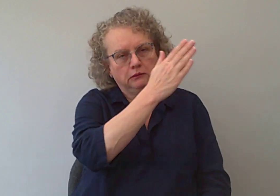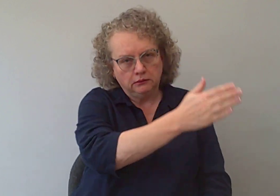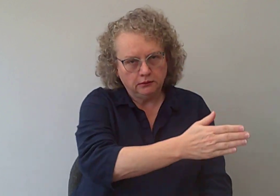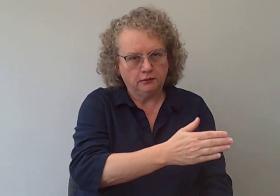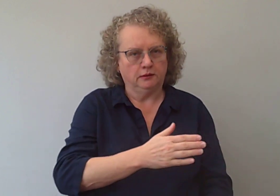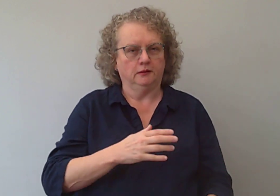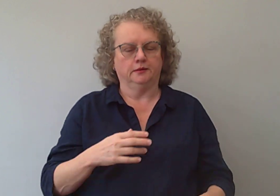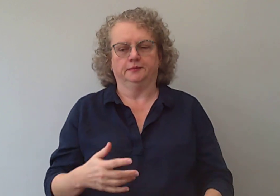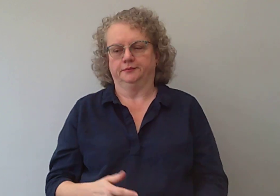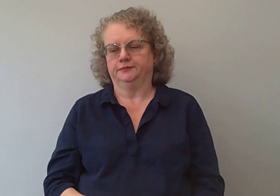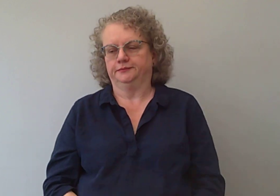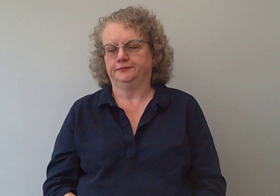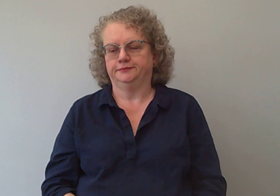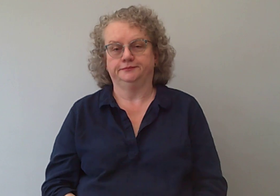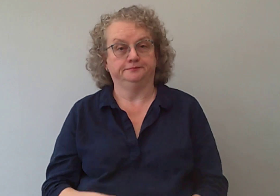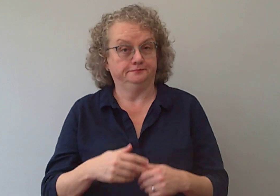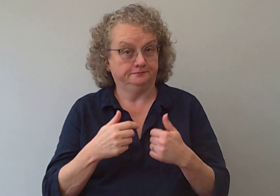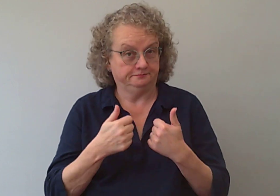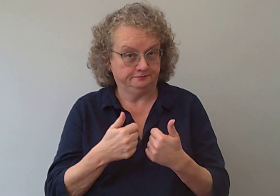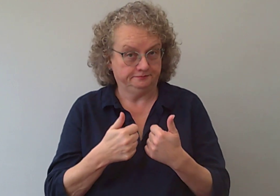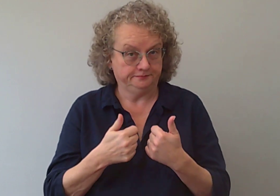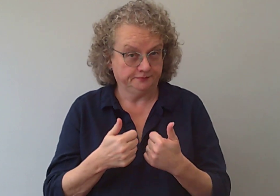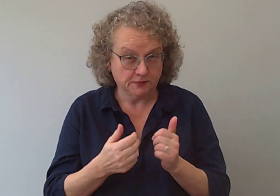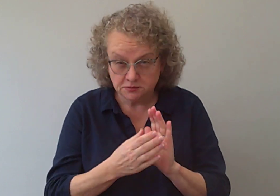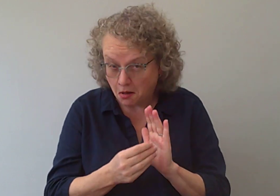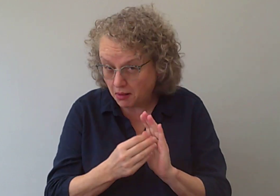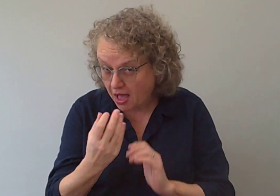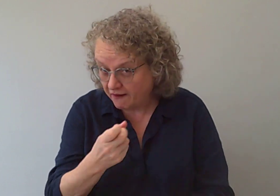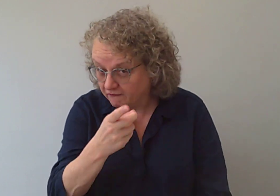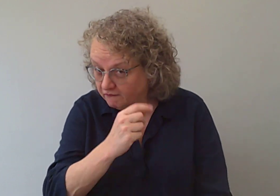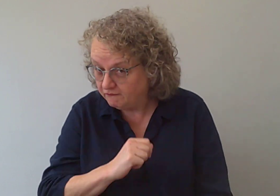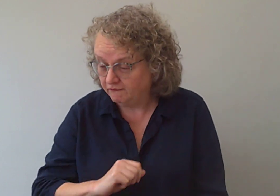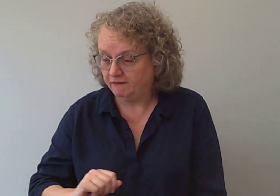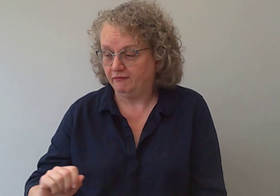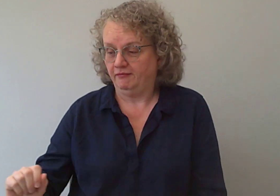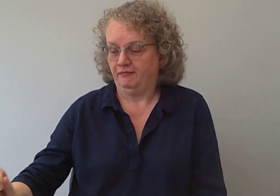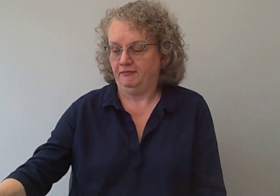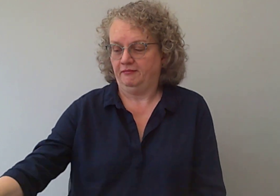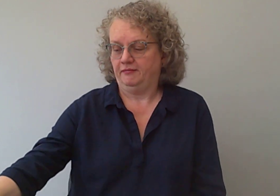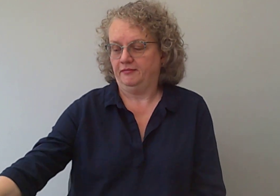audiology at hospital again and again. See if you've got more examples.